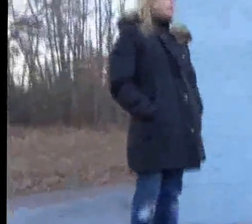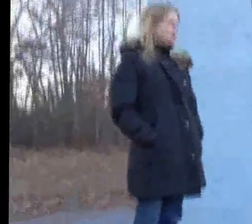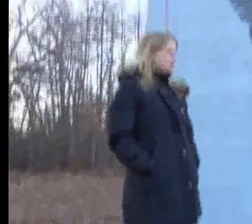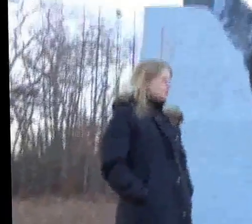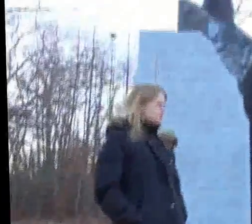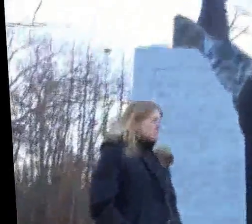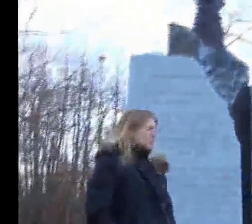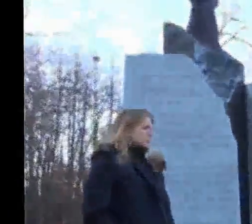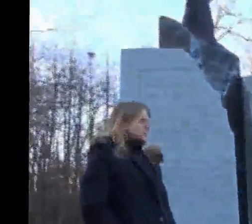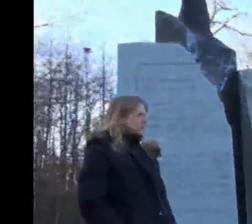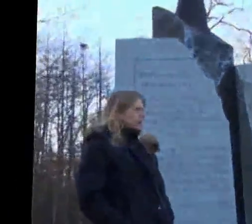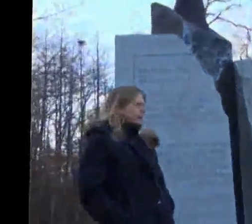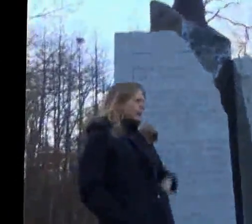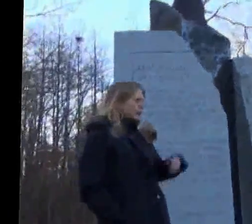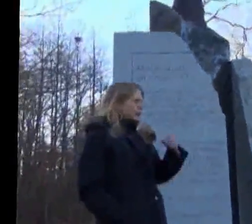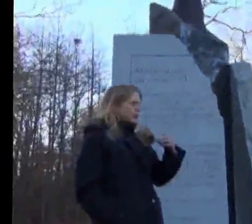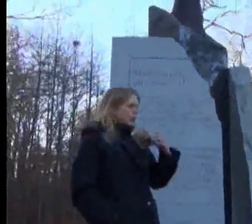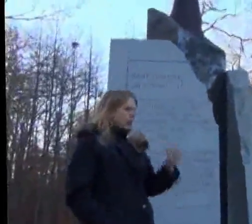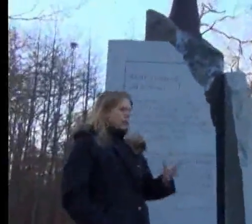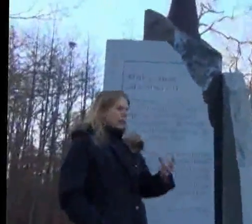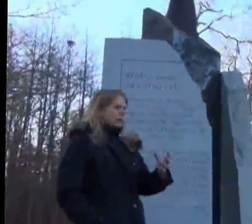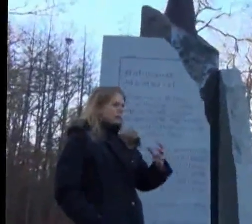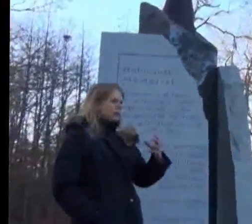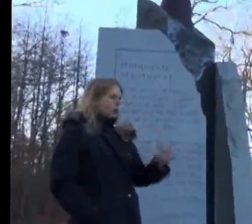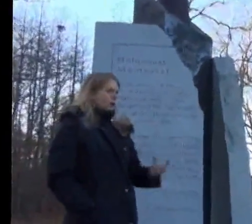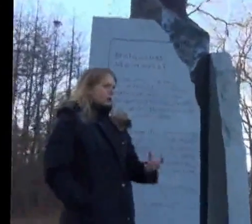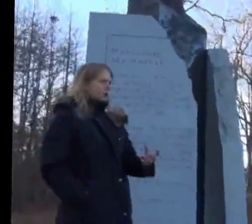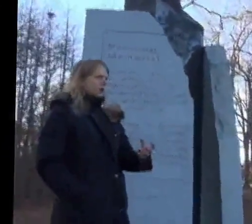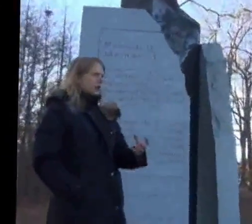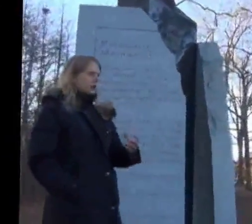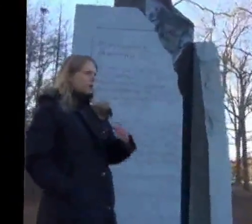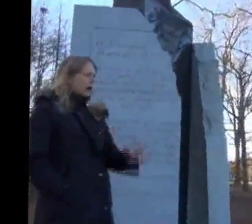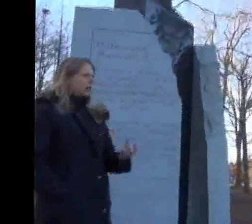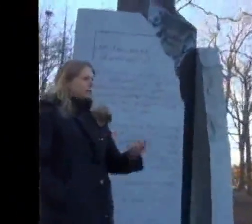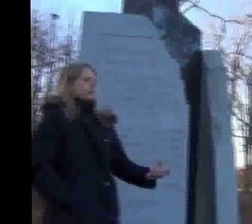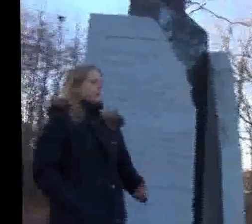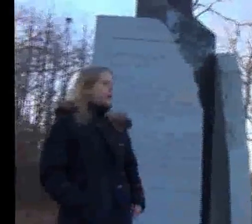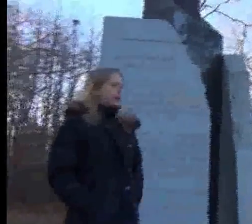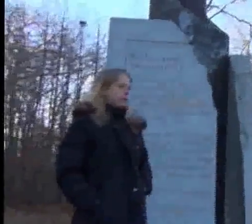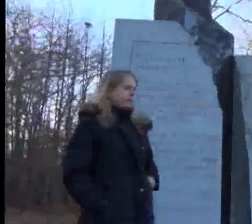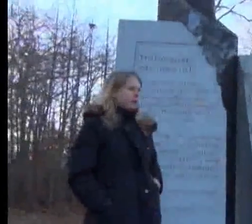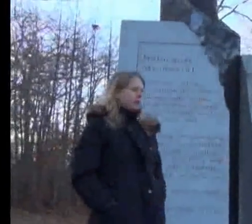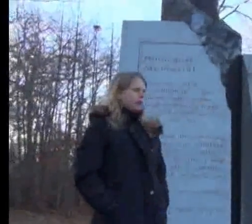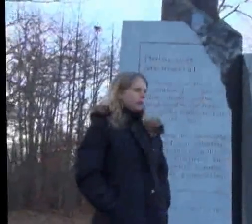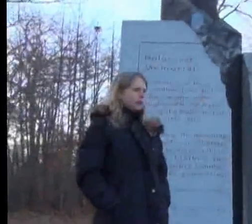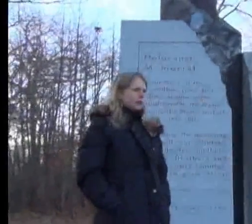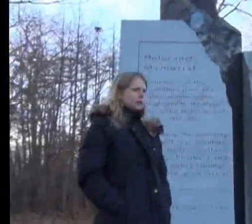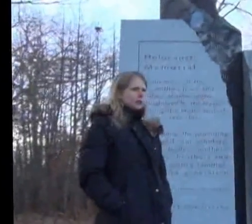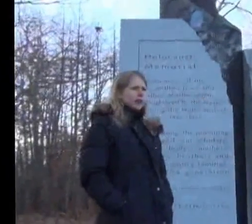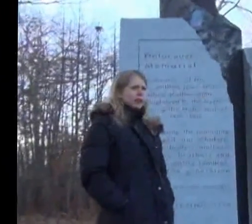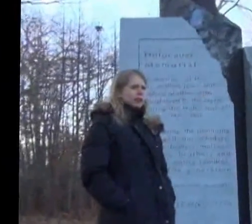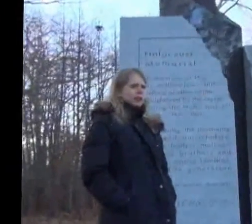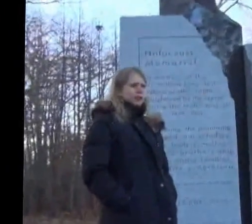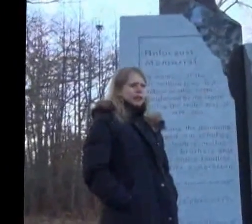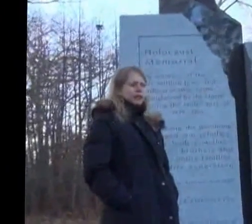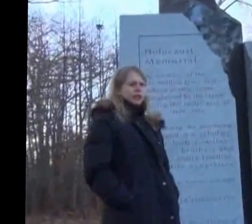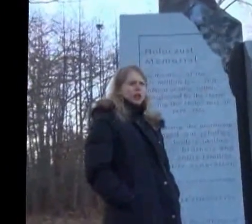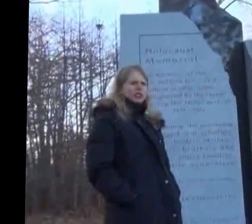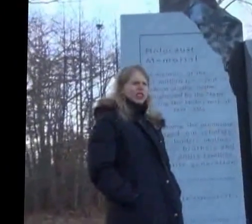loving, forward-looking, positive life. Despite the fact that he lost